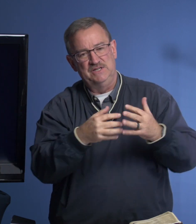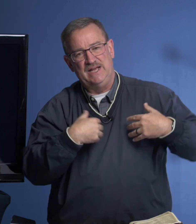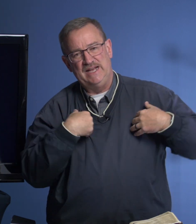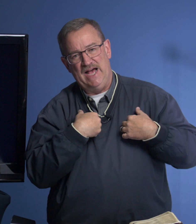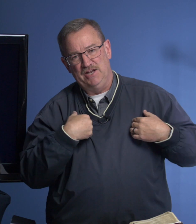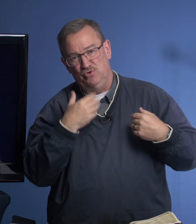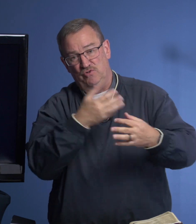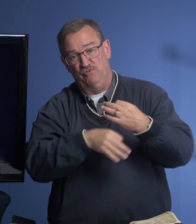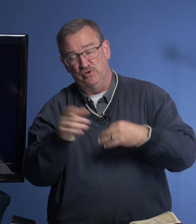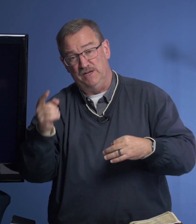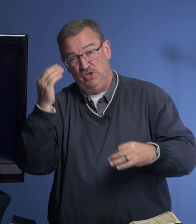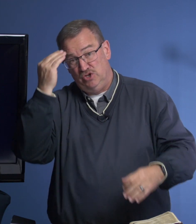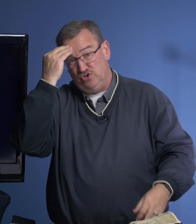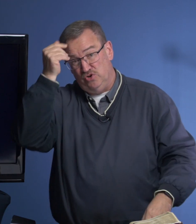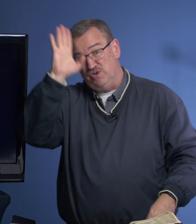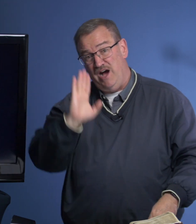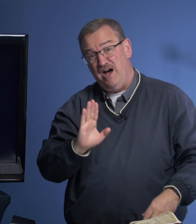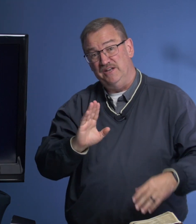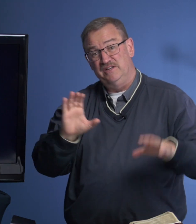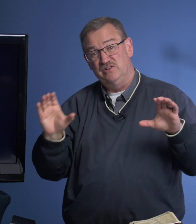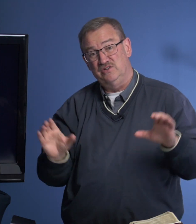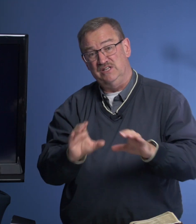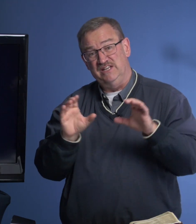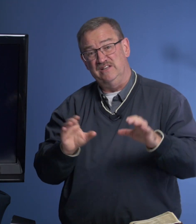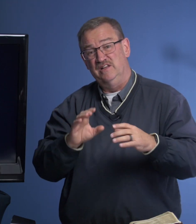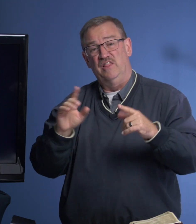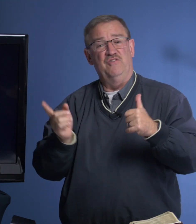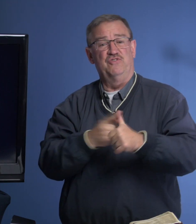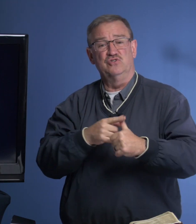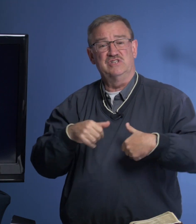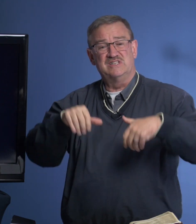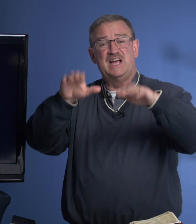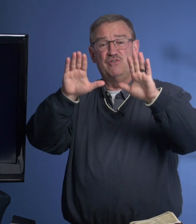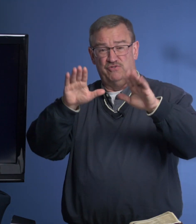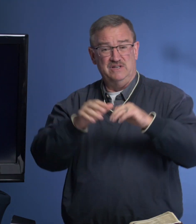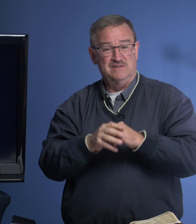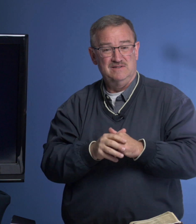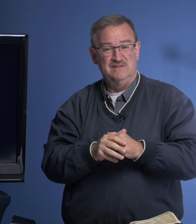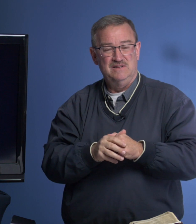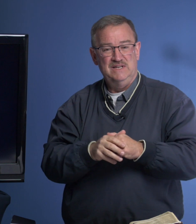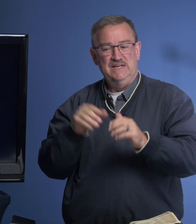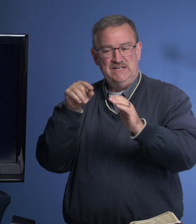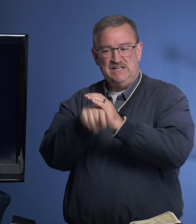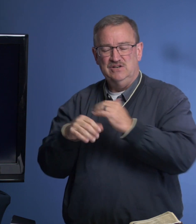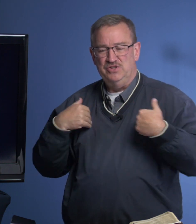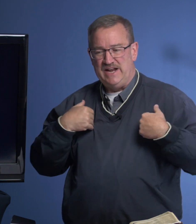an animal for them. Do you know God did the first sacrifice? He killed that